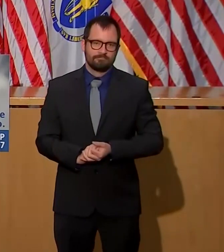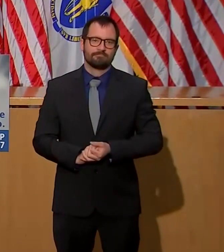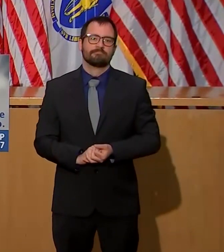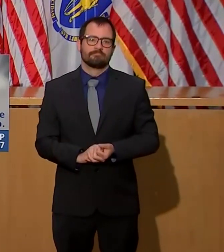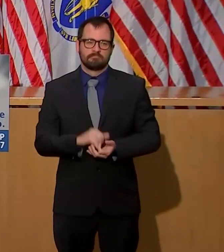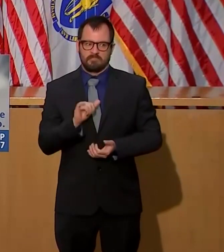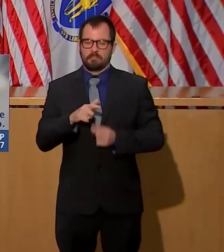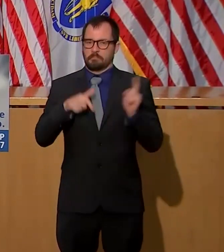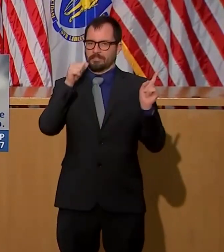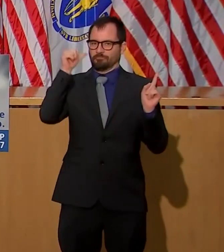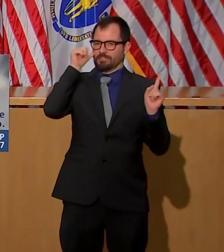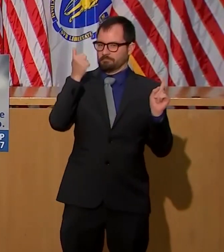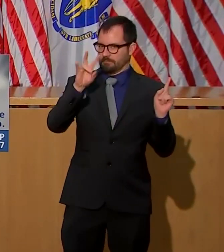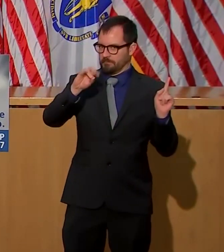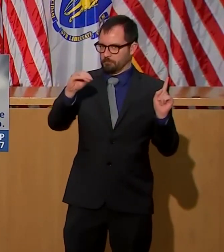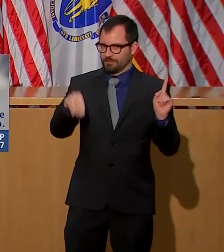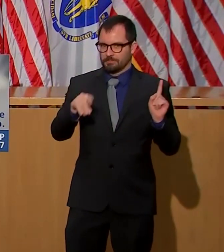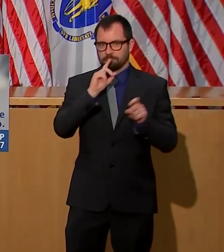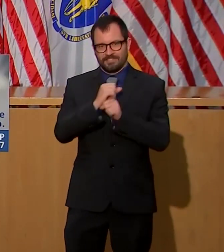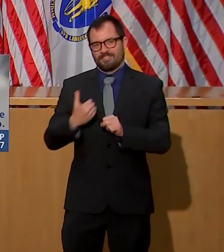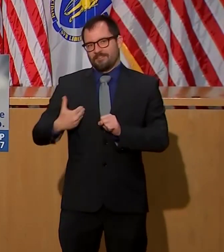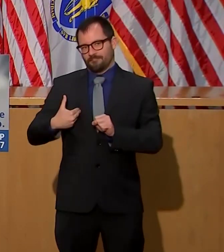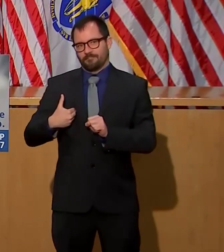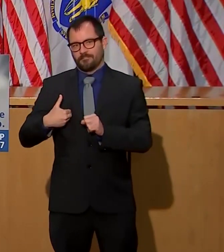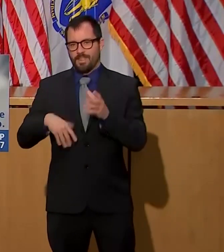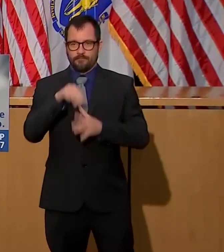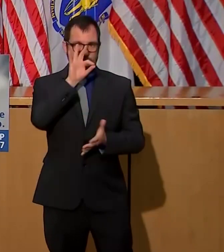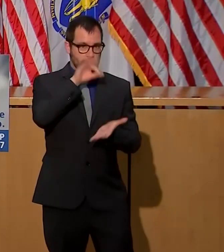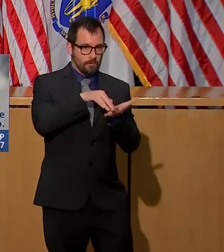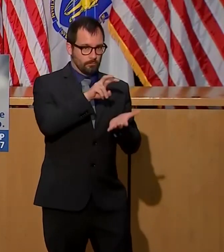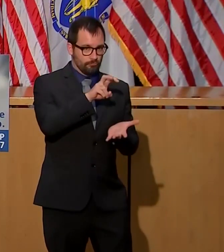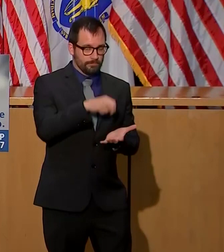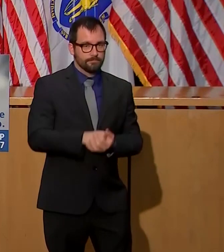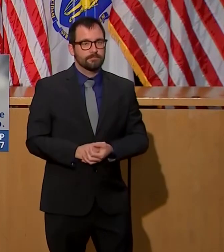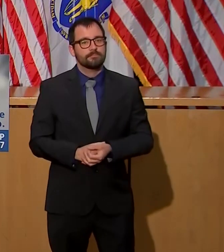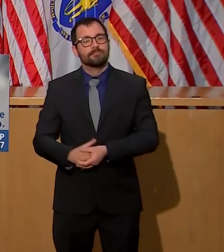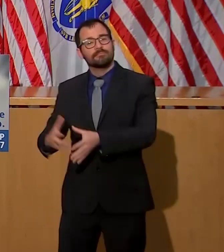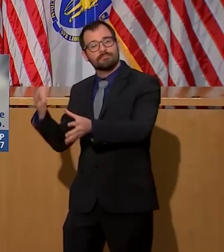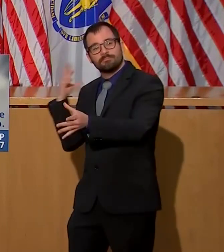conducted about 236,000 tests. We have about